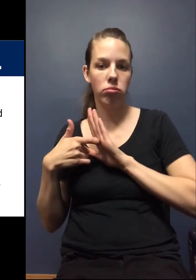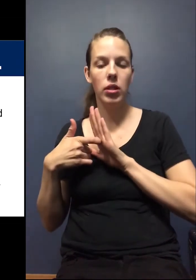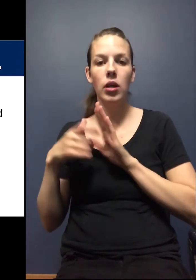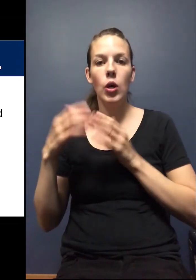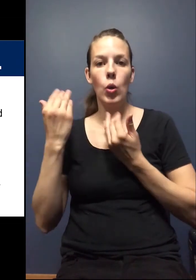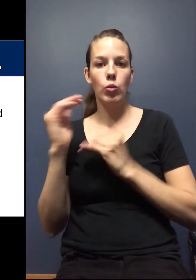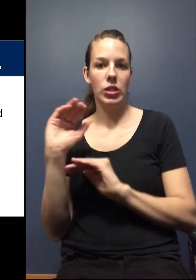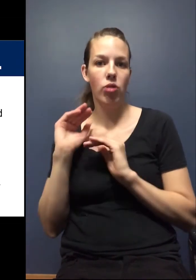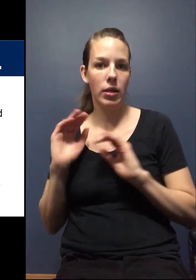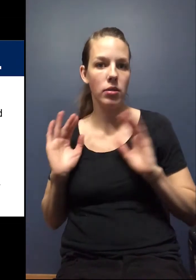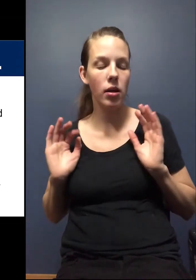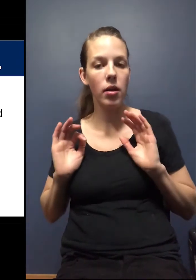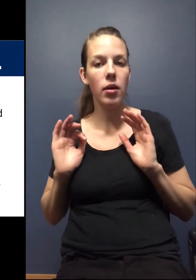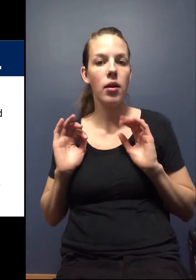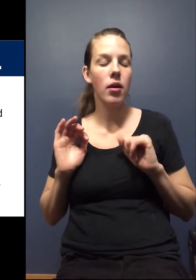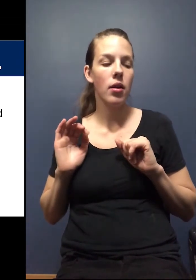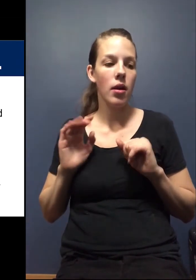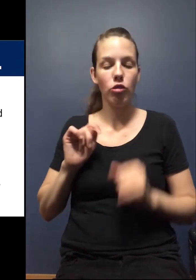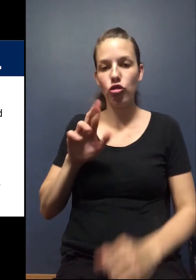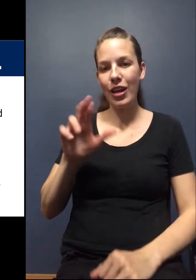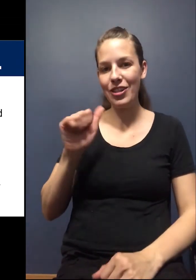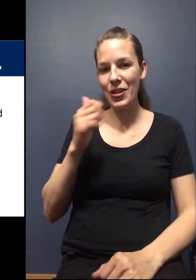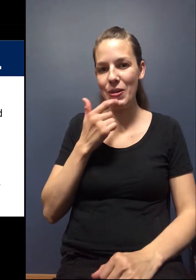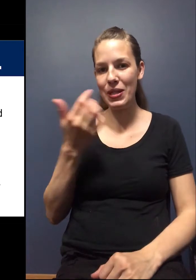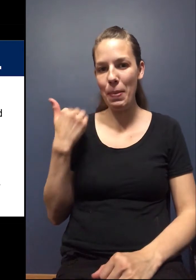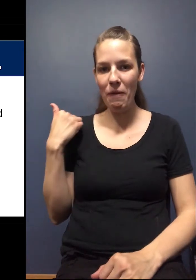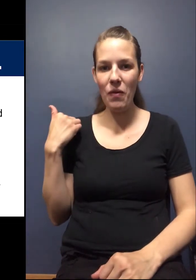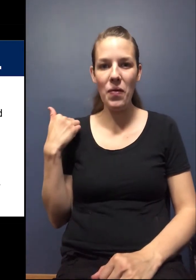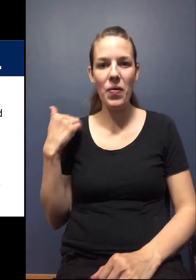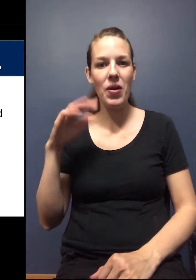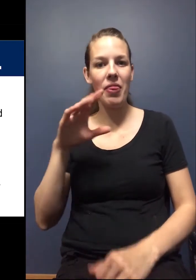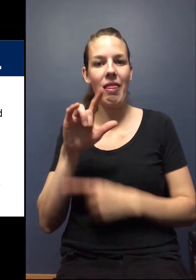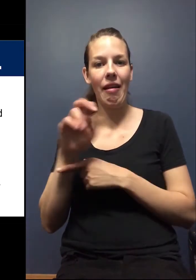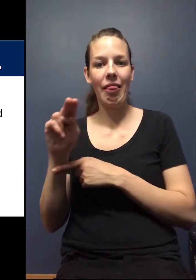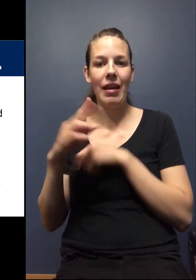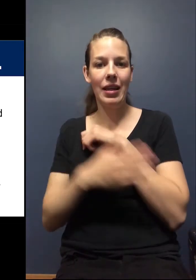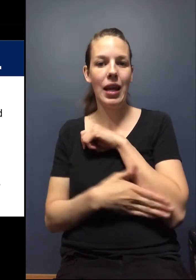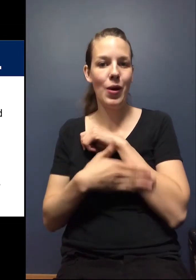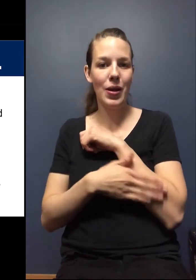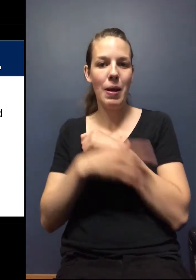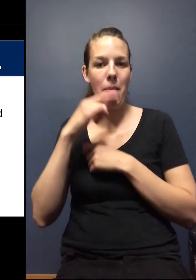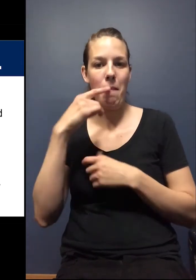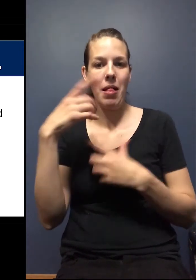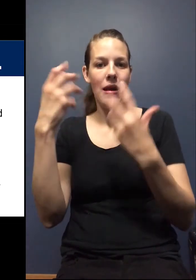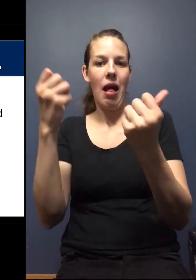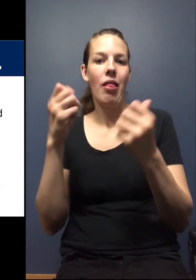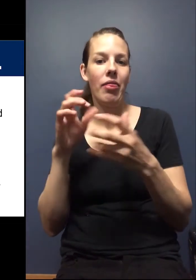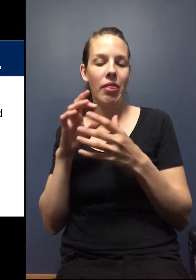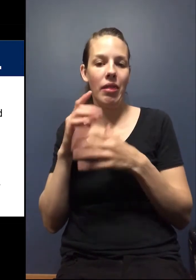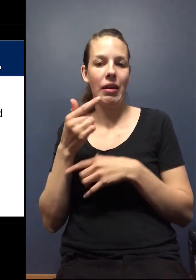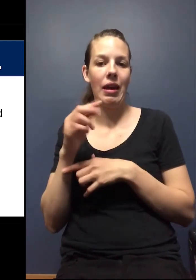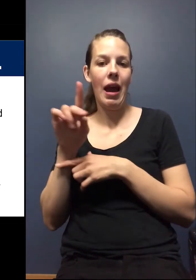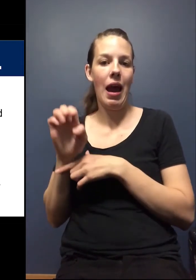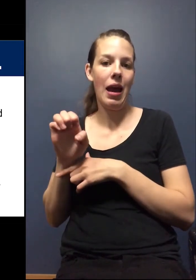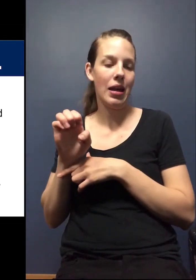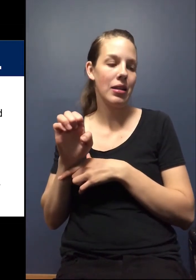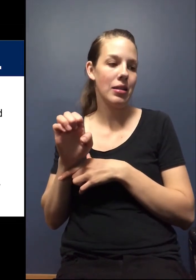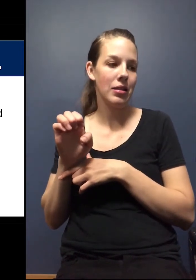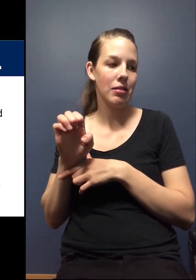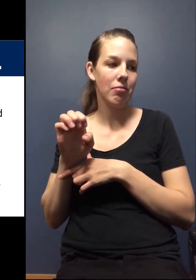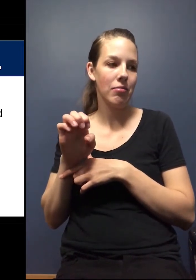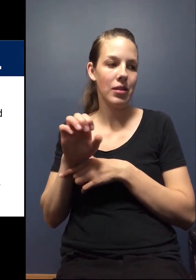actual restriction. Now, Tricia, you mentioned the, the Lynn County public health guidance on, on